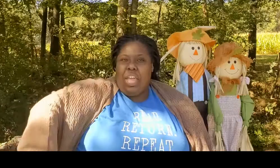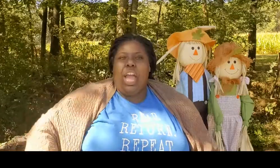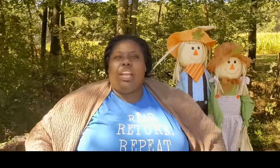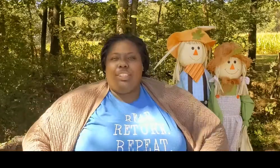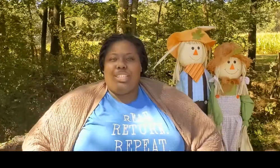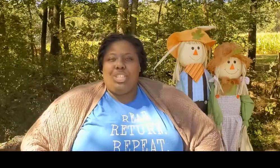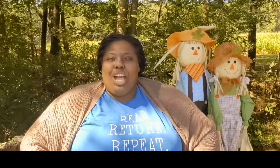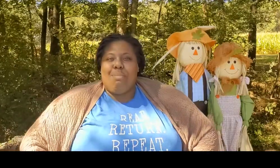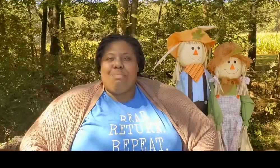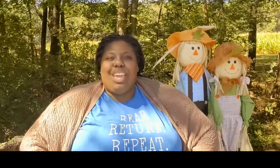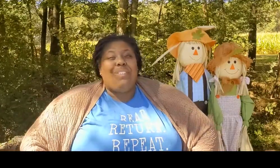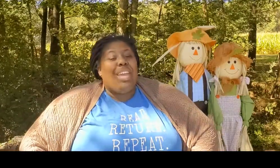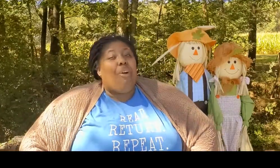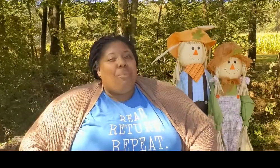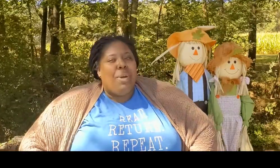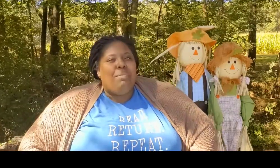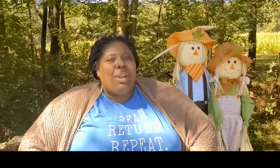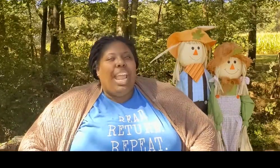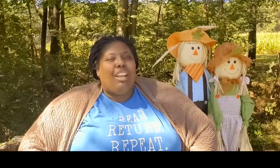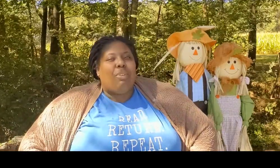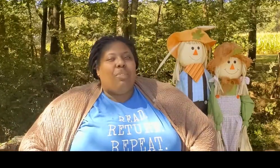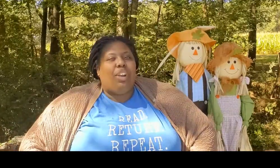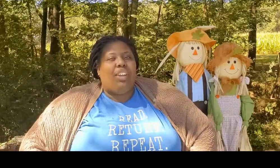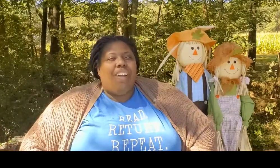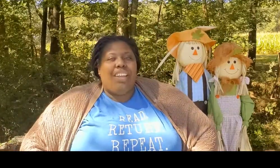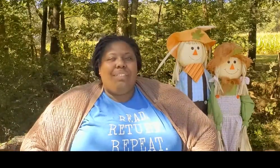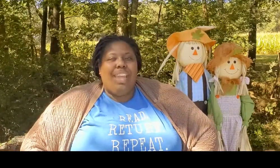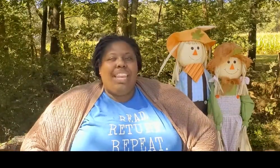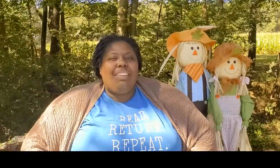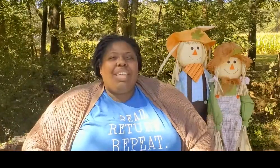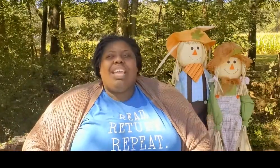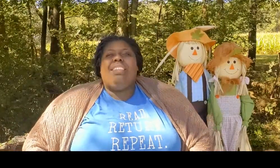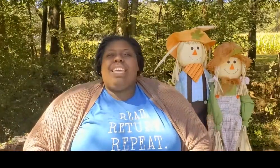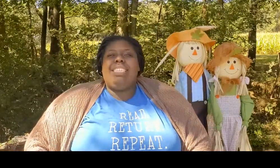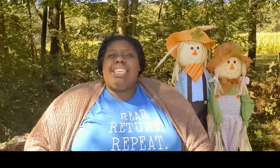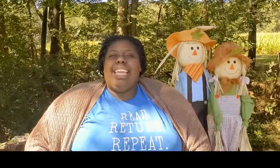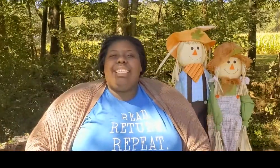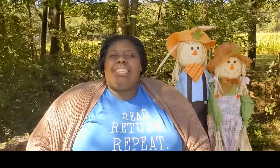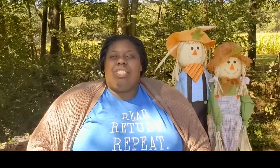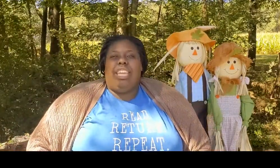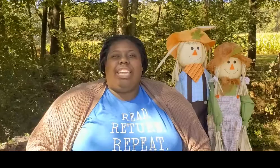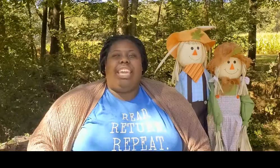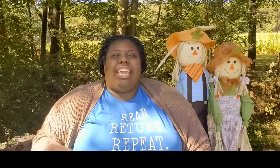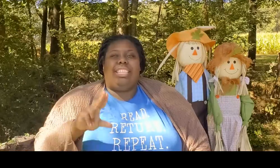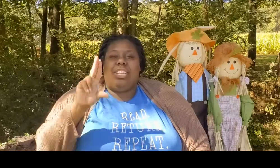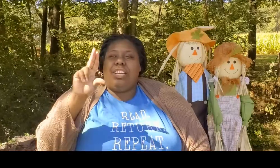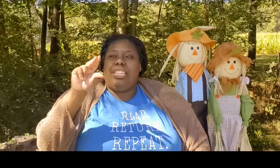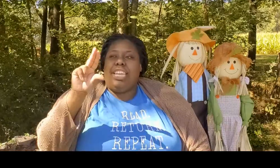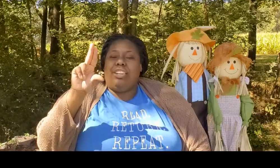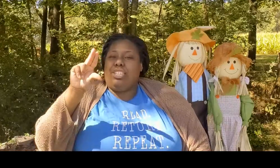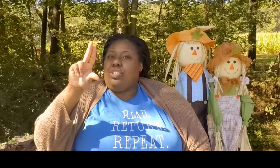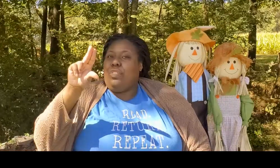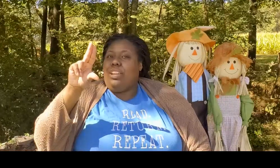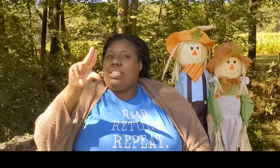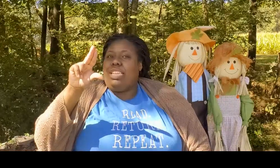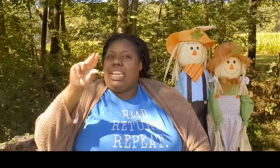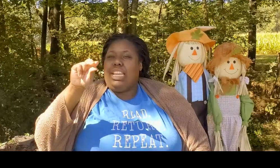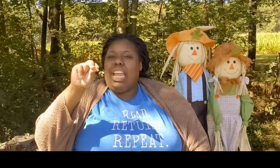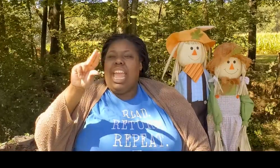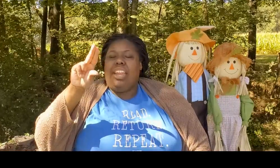Good job. And we got one more animal for you. Are you ready? This is chicken. So you're going to take your two fingers again and you're going